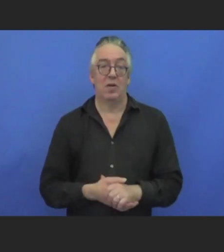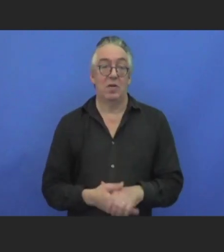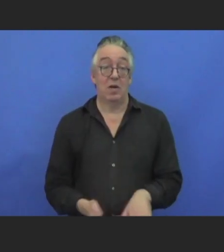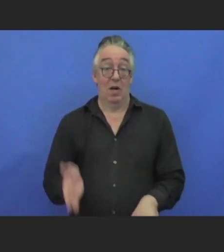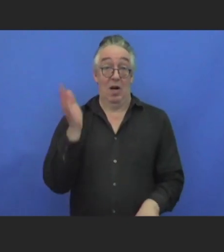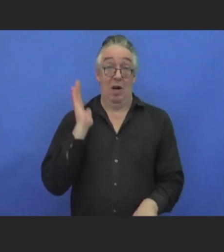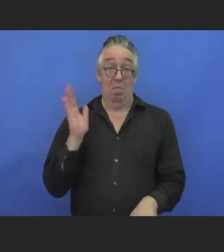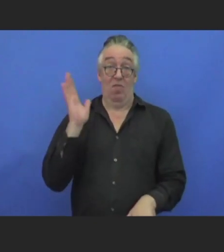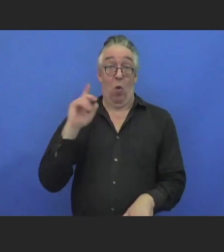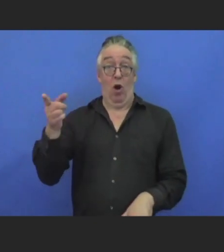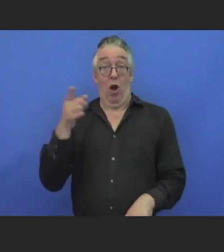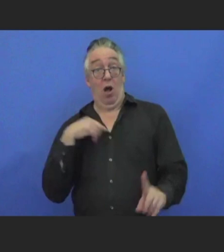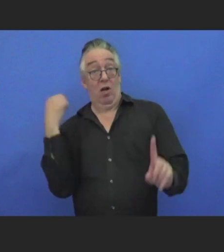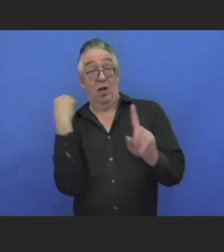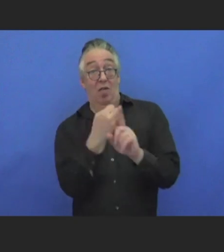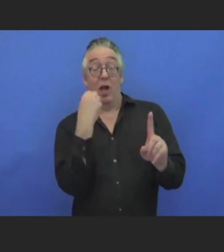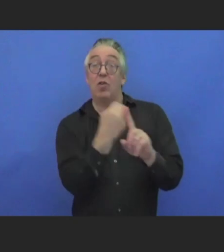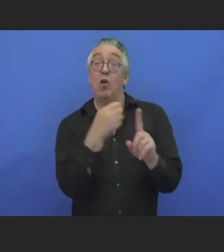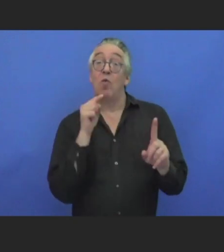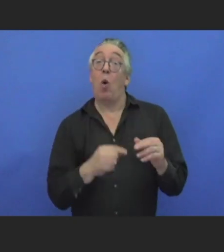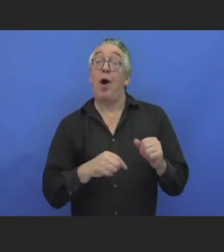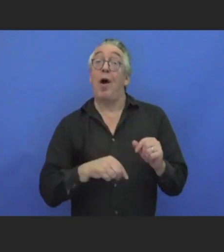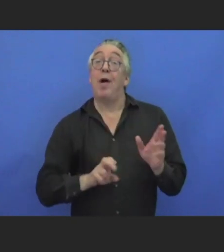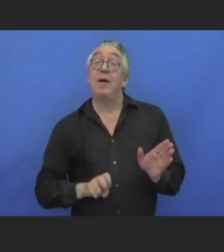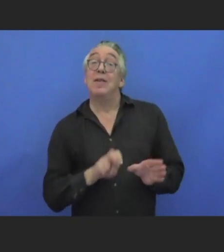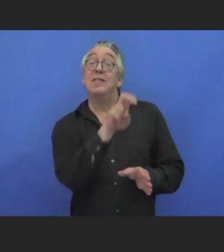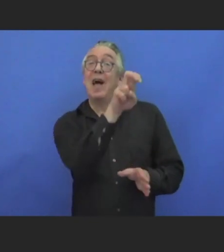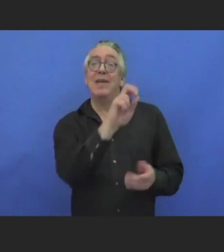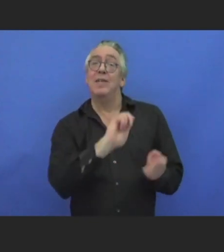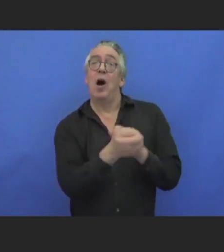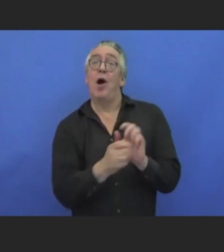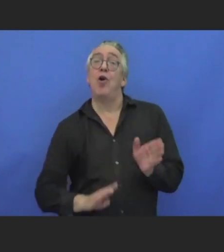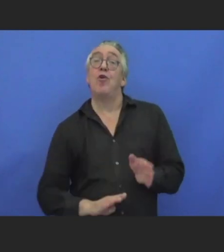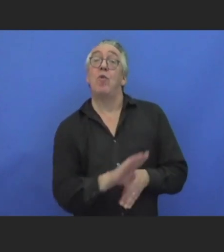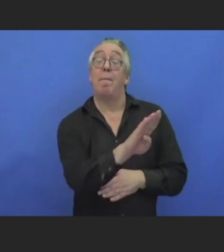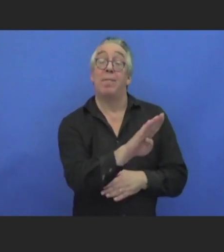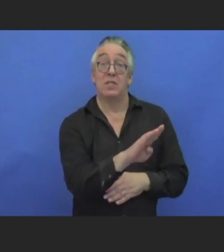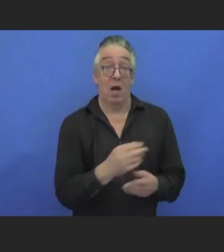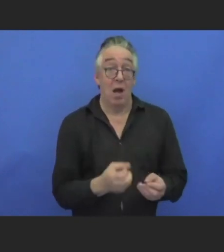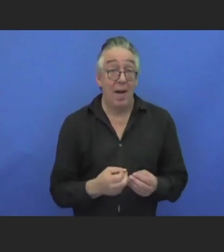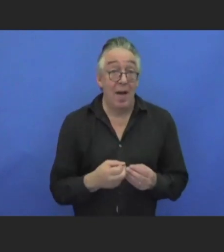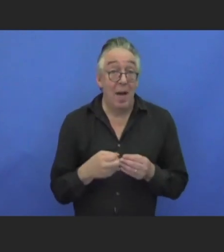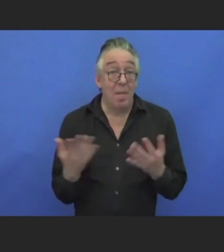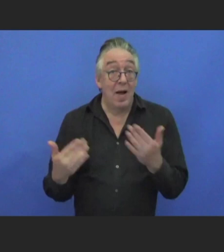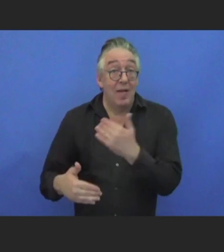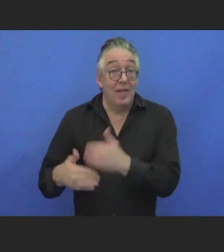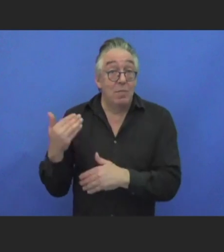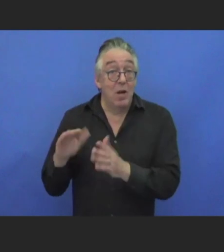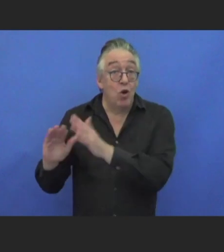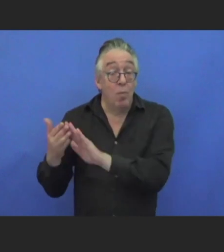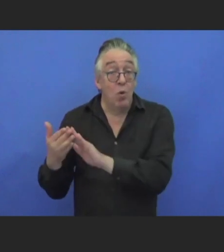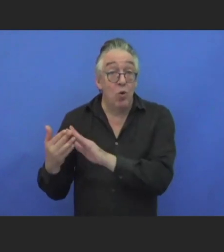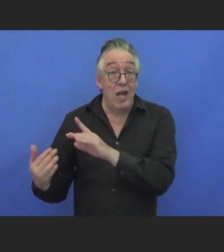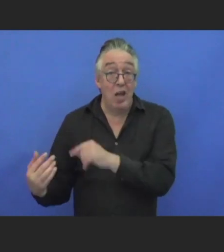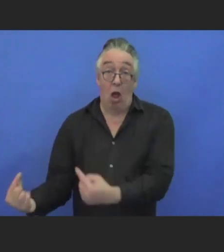for ramps into buildings, I had a lot of backlash from the disability community that